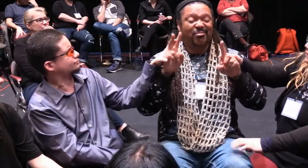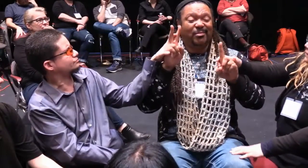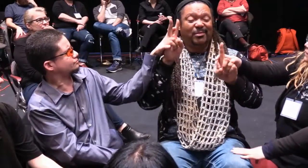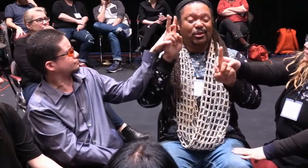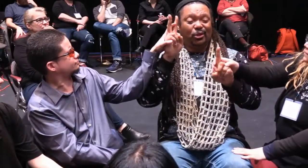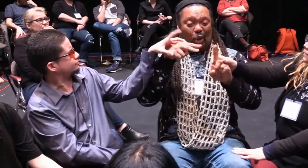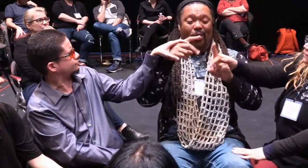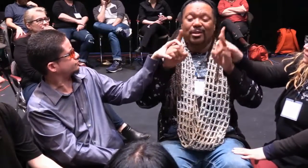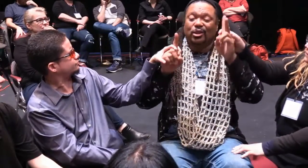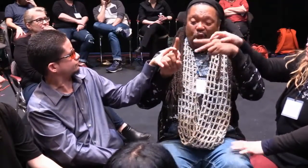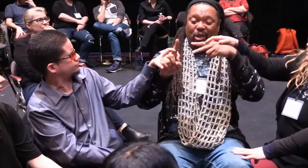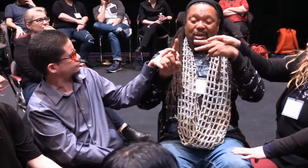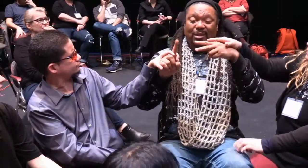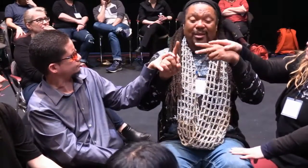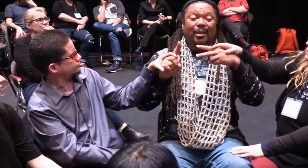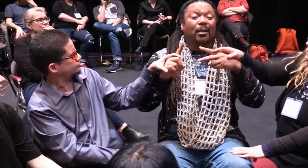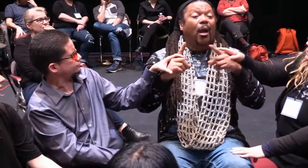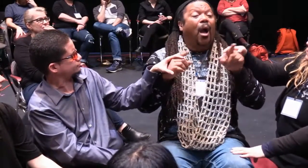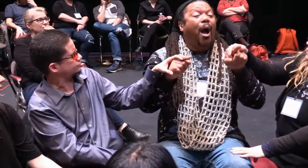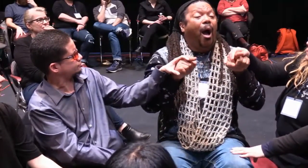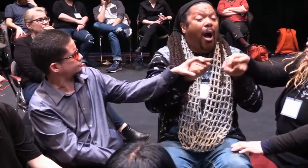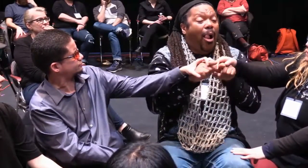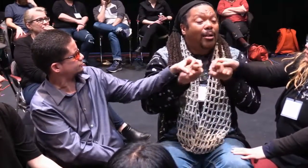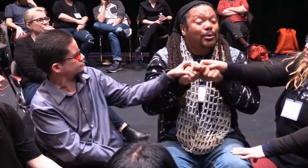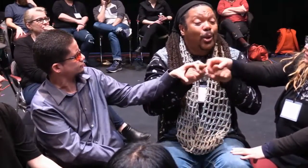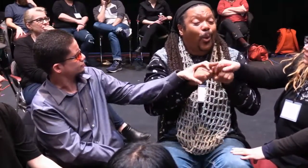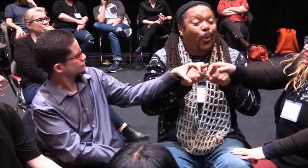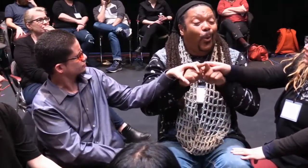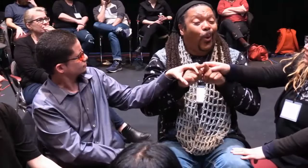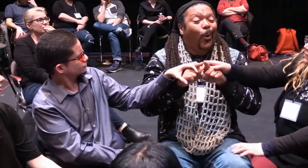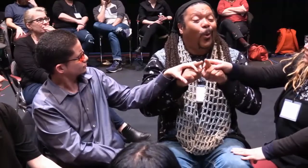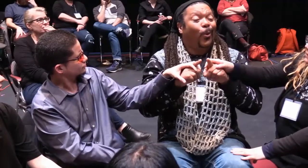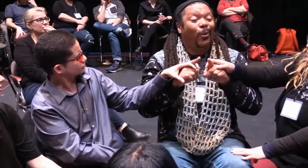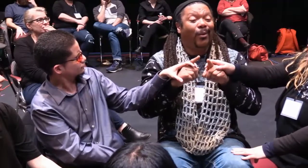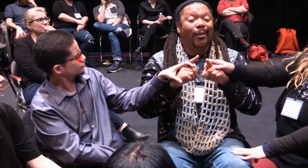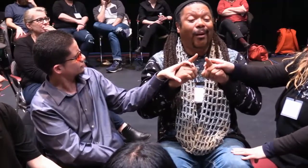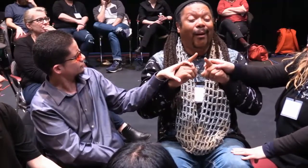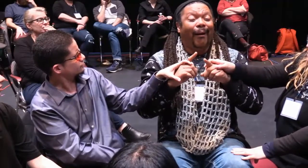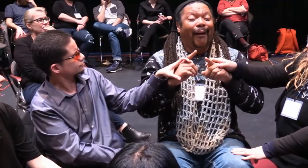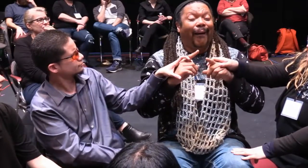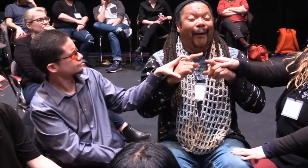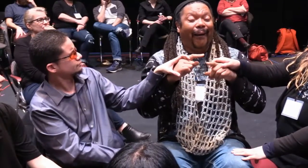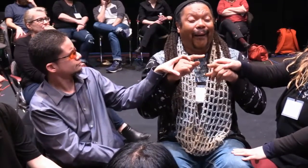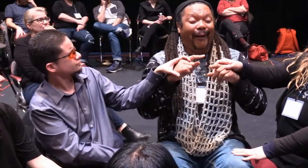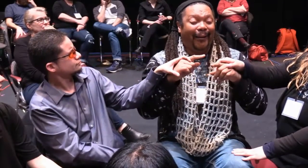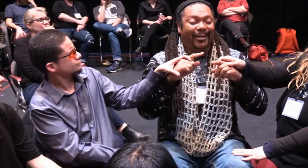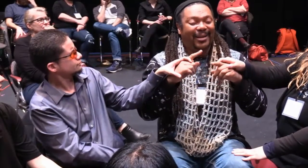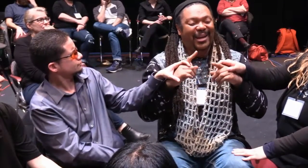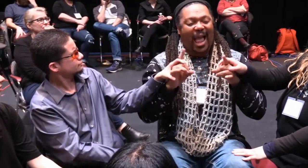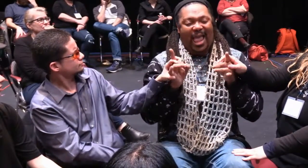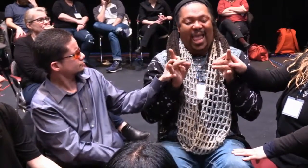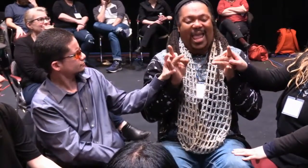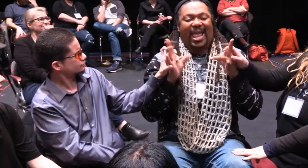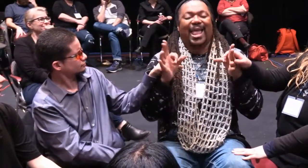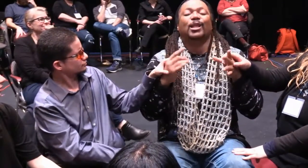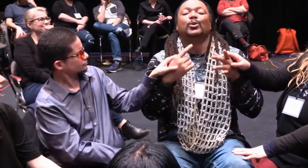My answer is yes, I get stigmatized and targeted the same way when it comes to interacting with other female